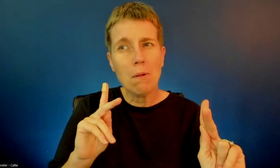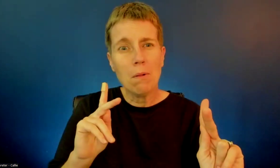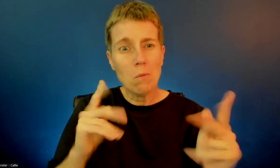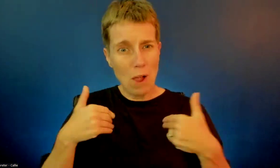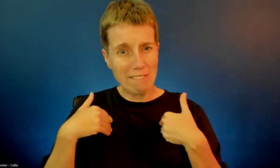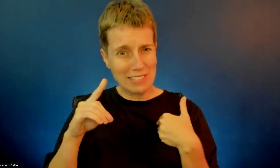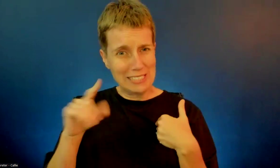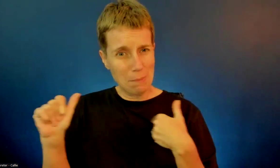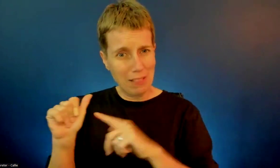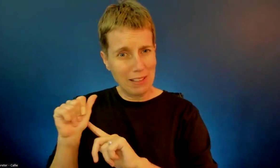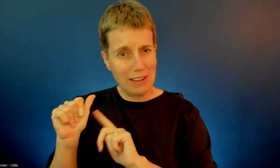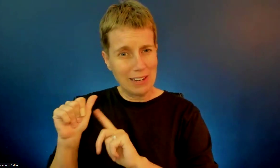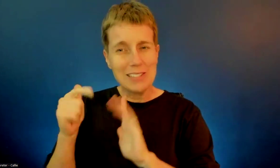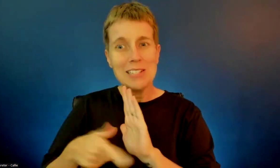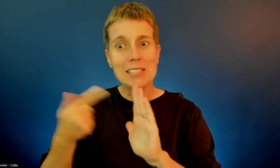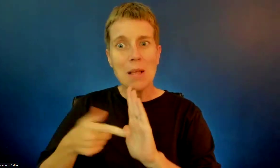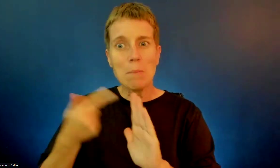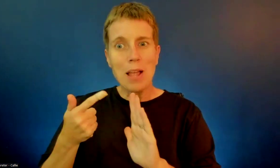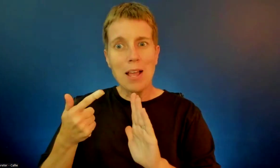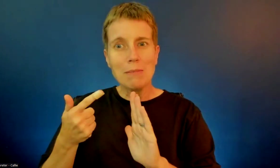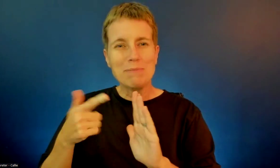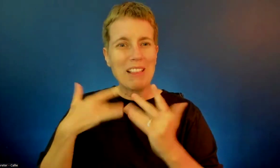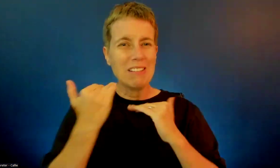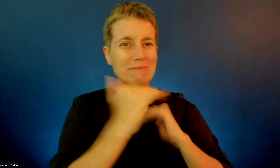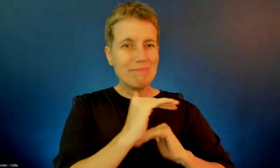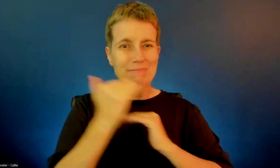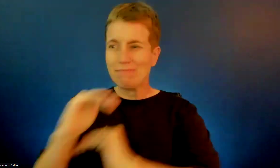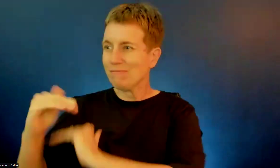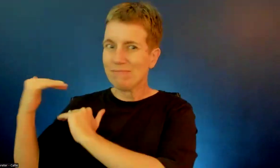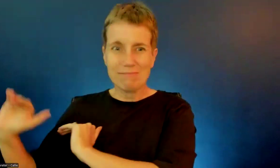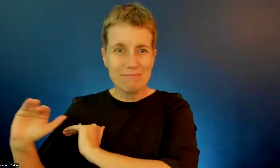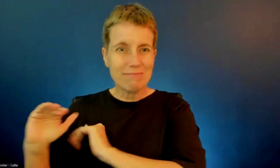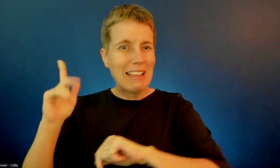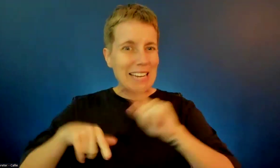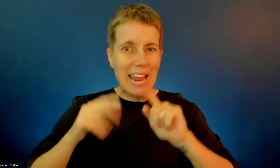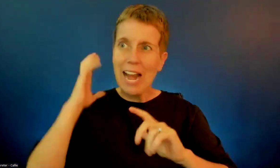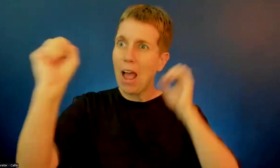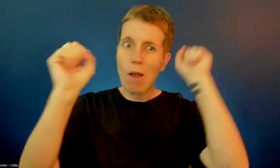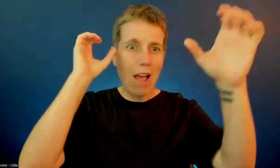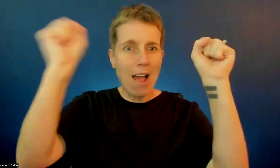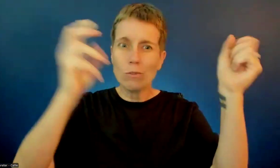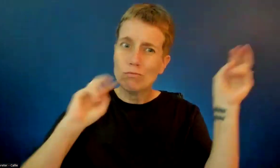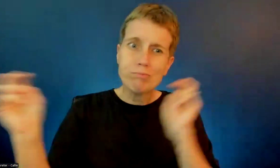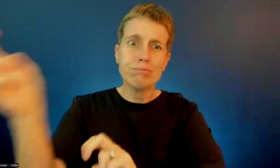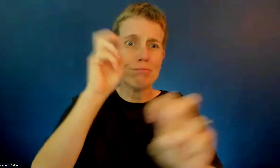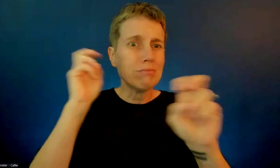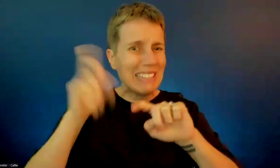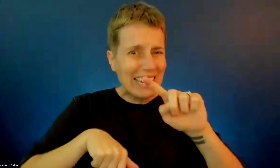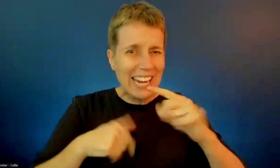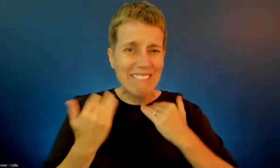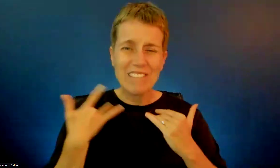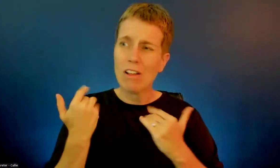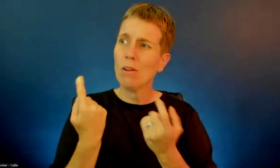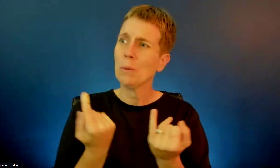sometimes because of restrictions and barriers, but it really is important. So we need to try and get it done again